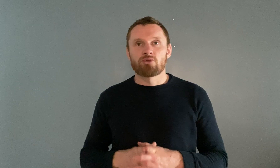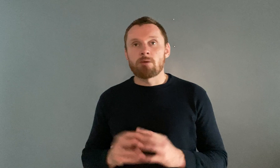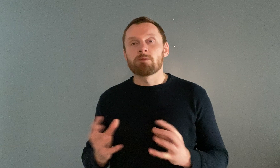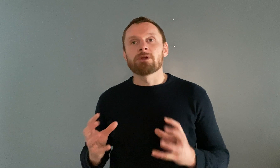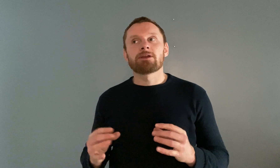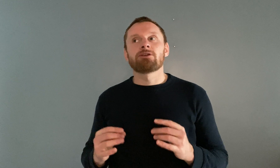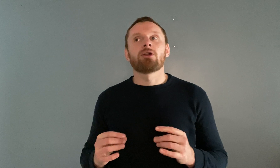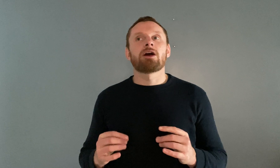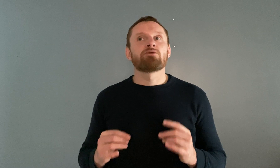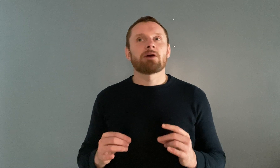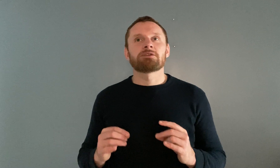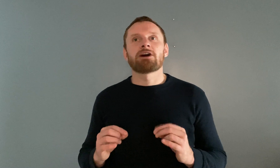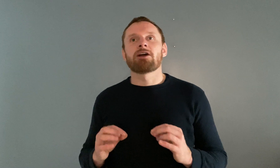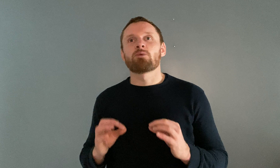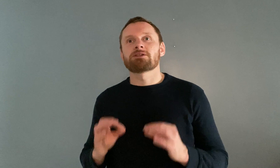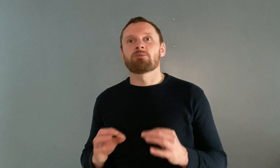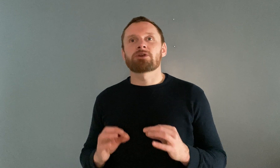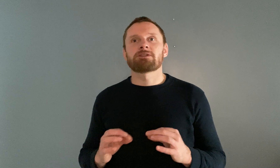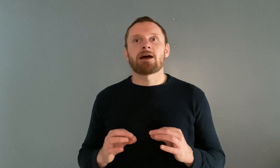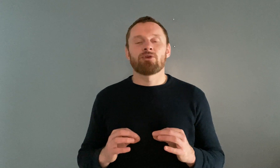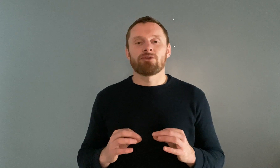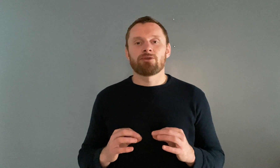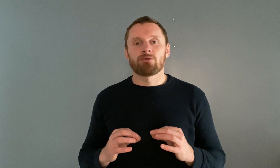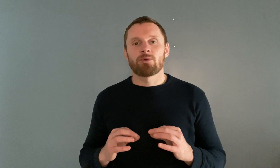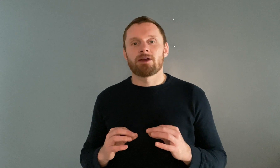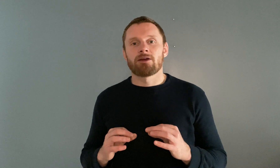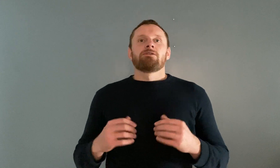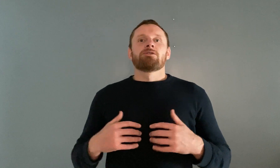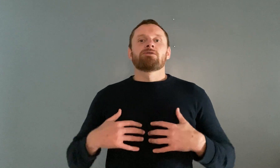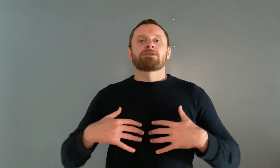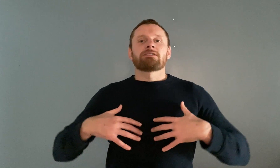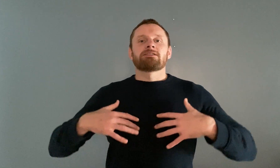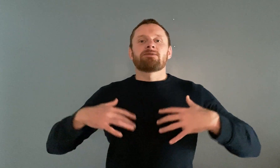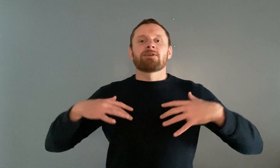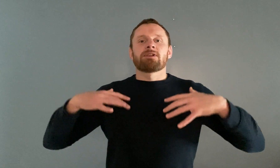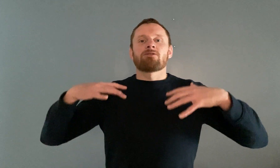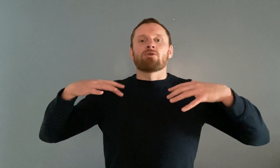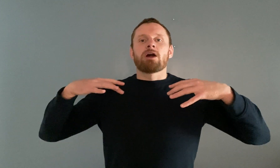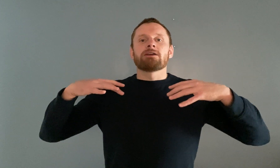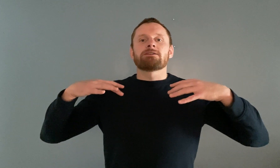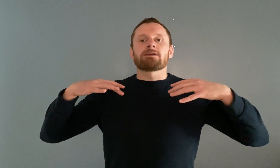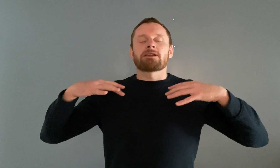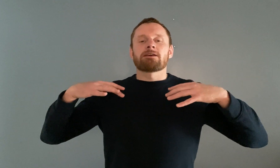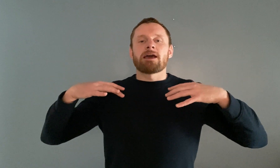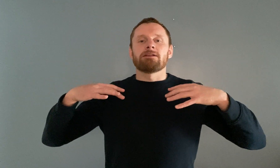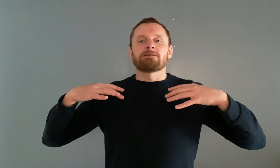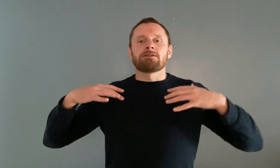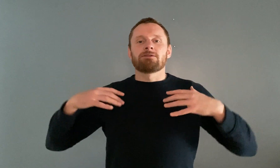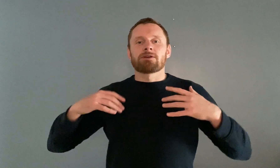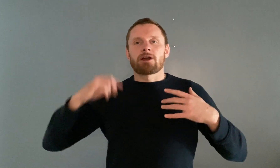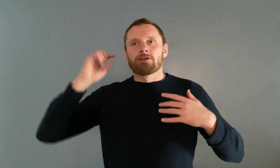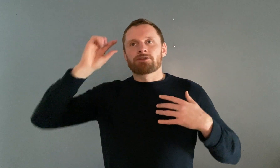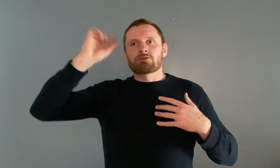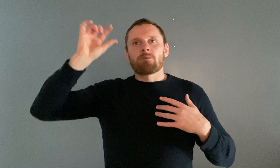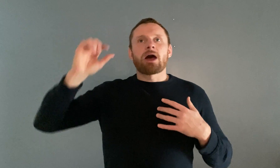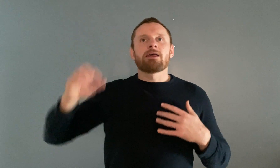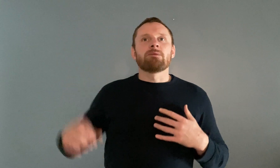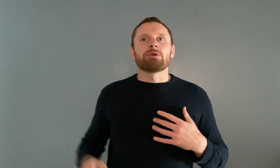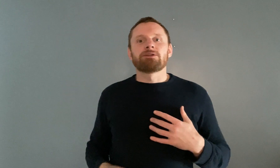Probably in your life you have a time where something has happened where you started to feel that rising energy you can conjure up that image